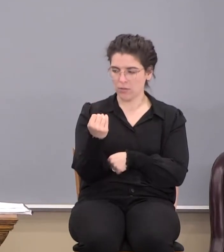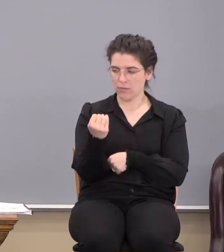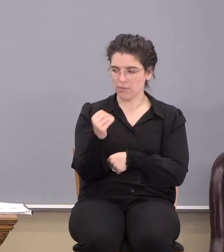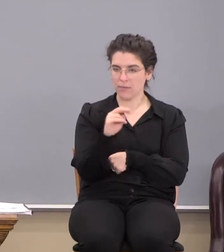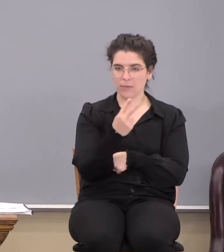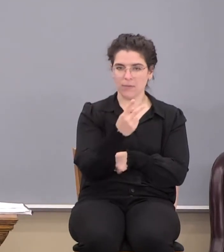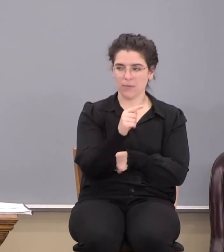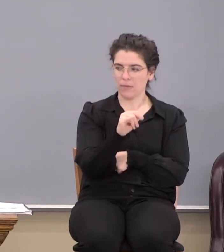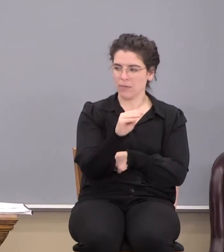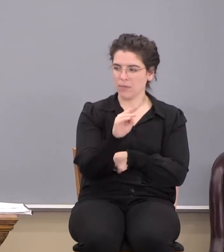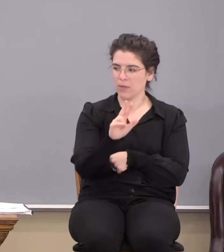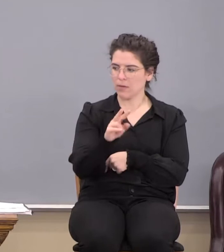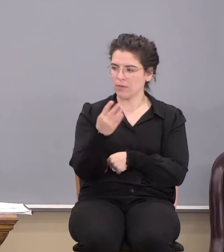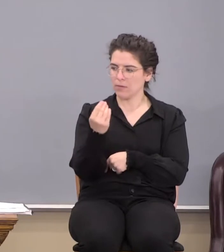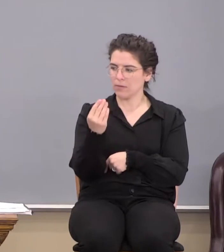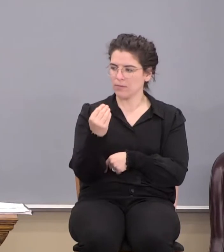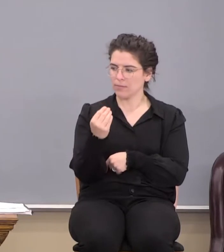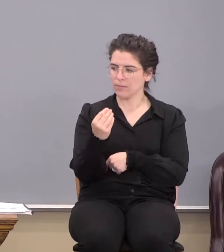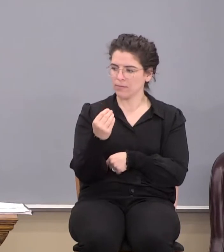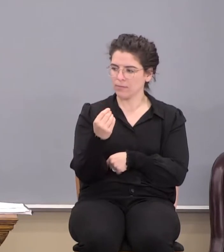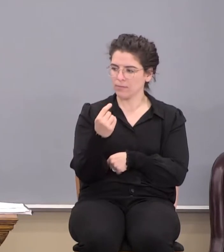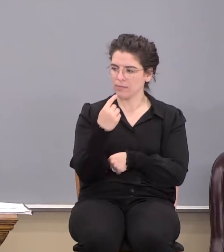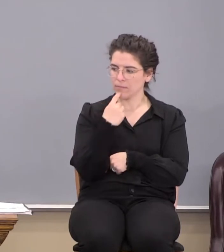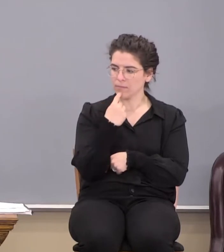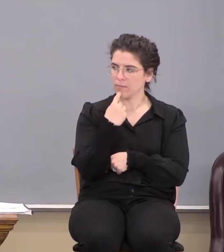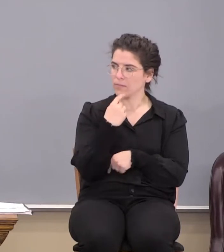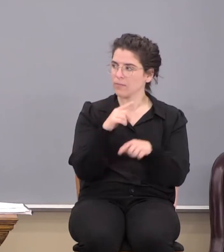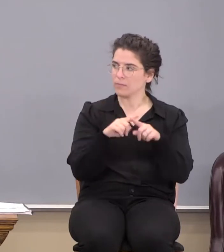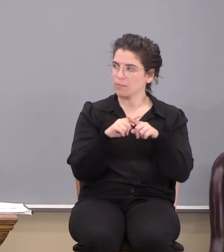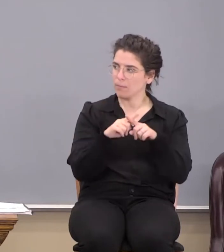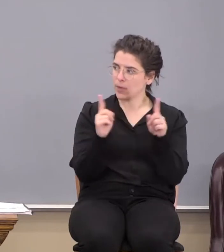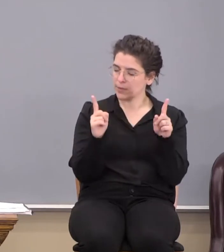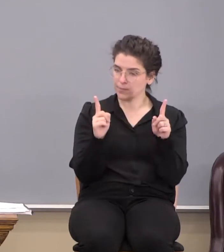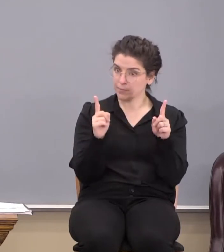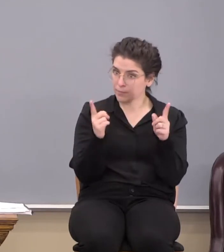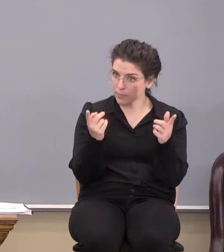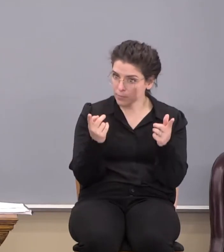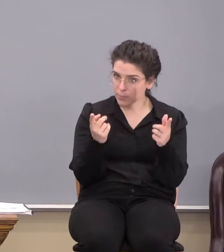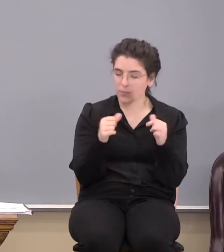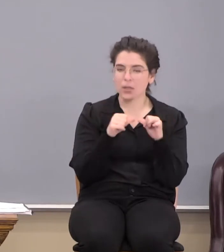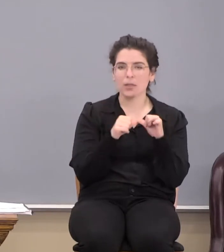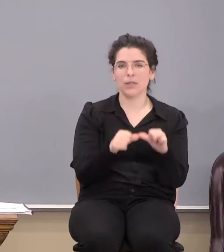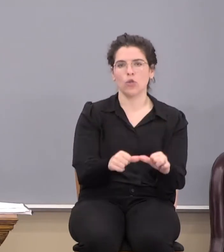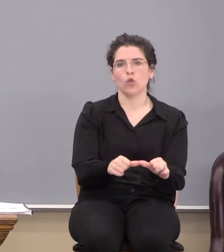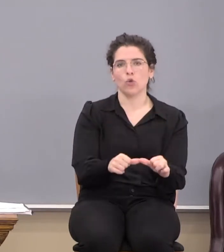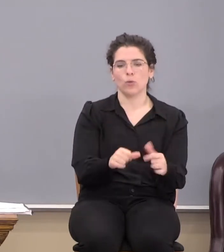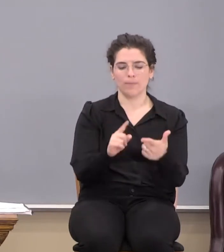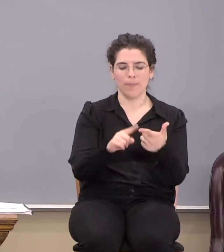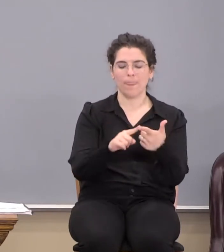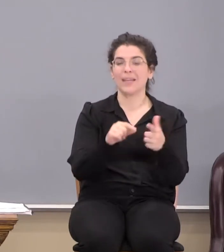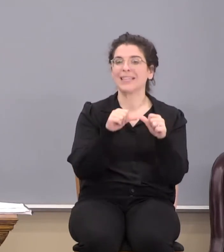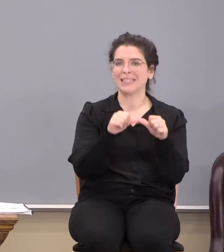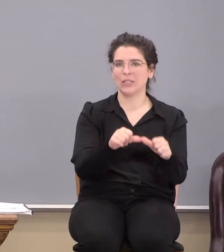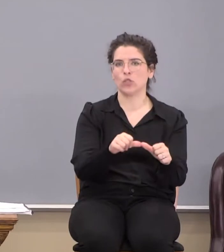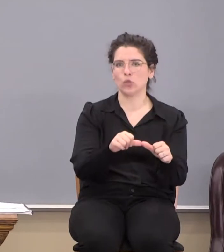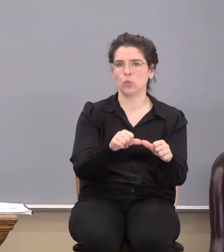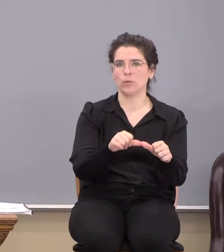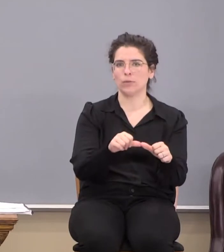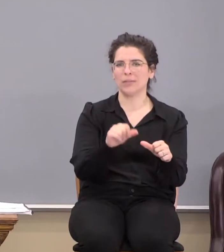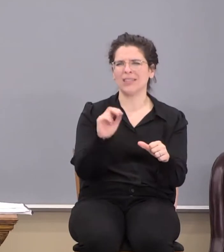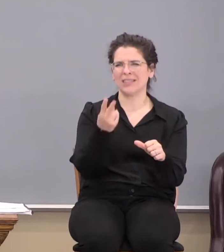2 Timothy 3, verse 14 says, but what? But continue. So that's the second word.